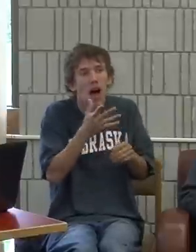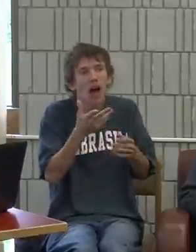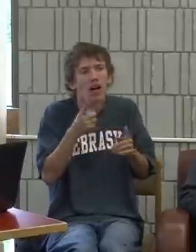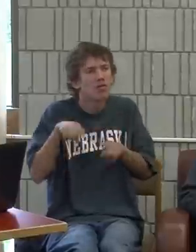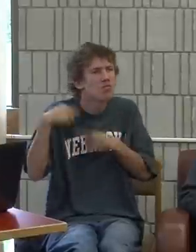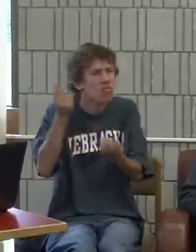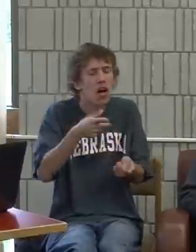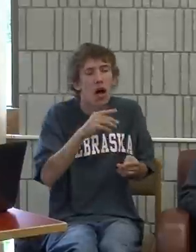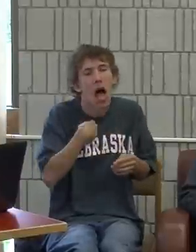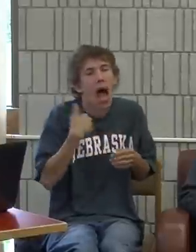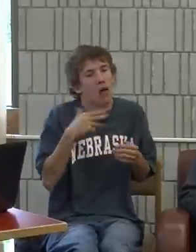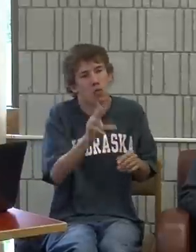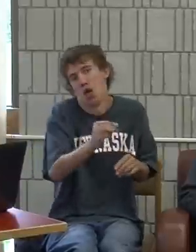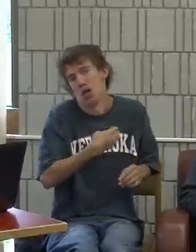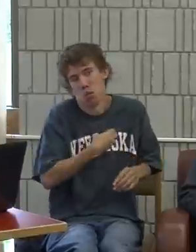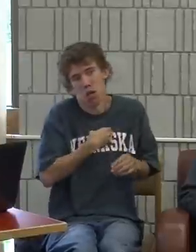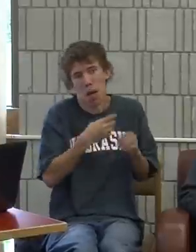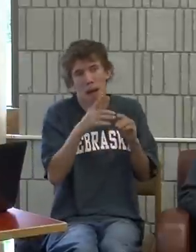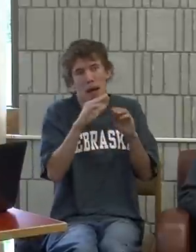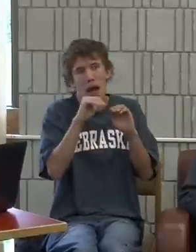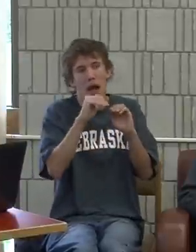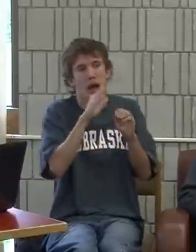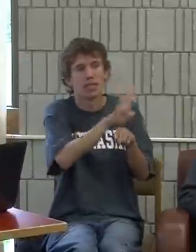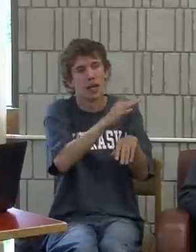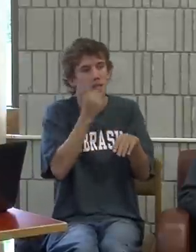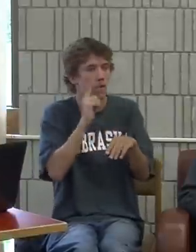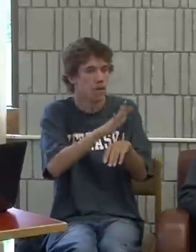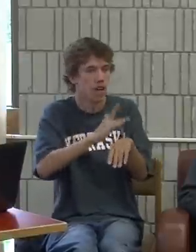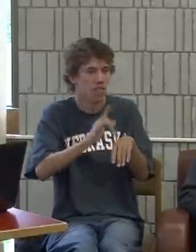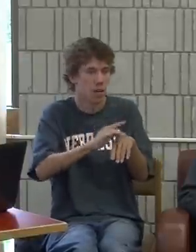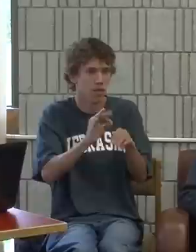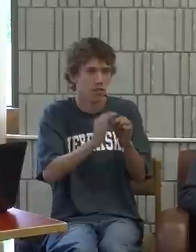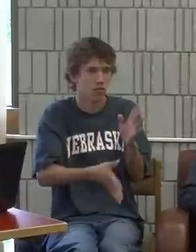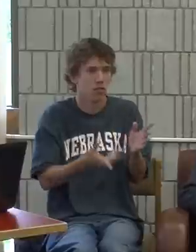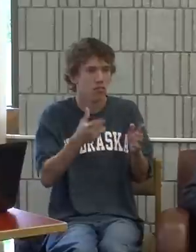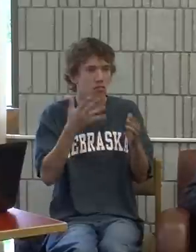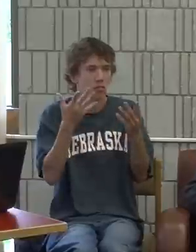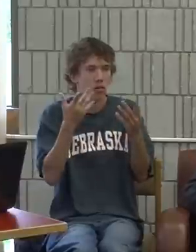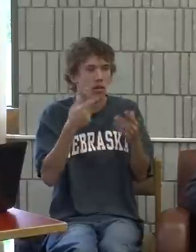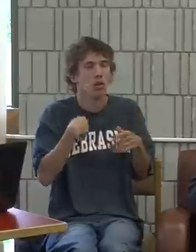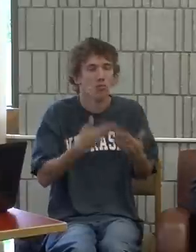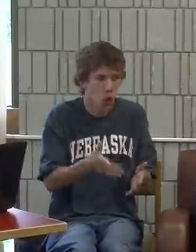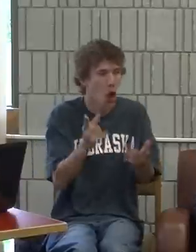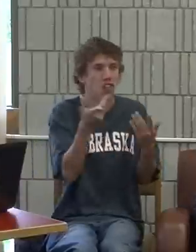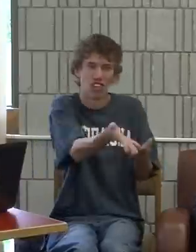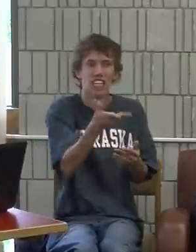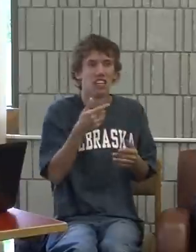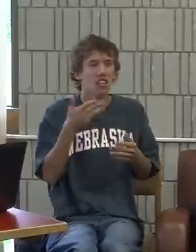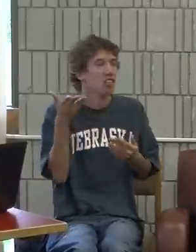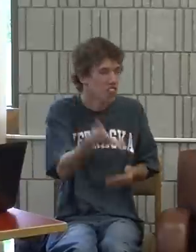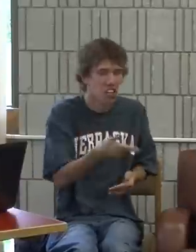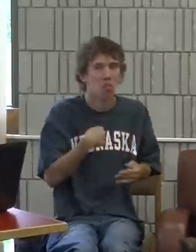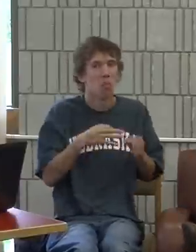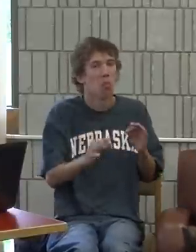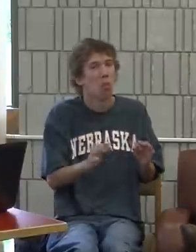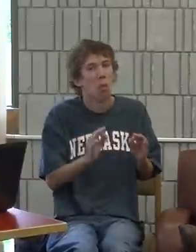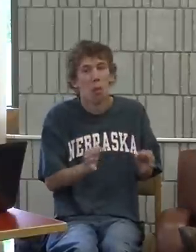is there going to be an interpreter? And so far I've had no complaints about accommodations and everything I need is